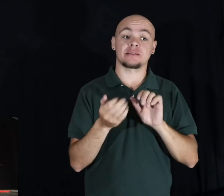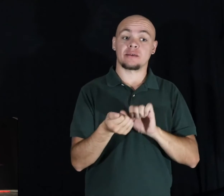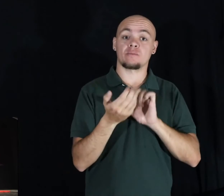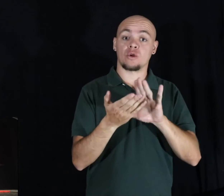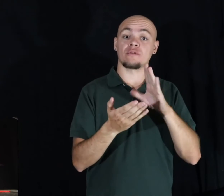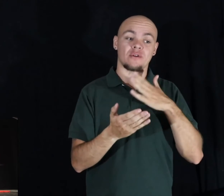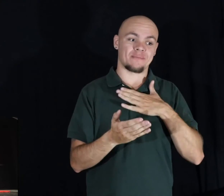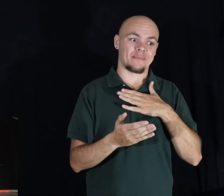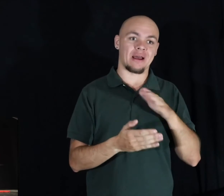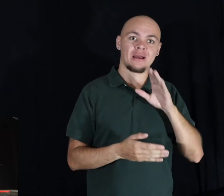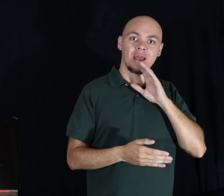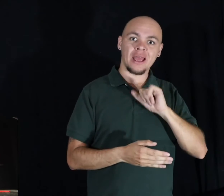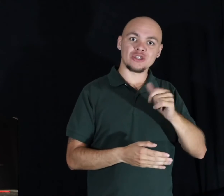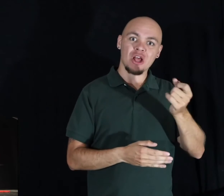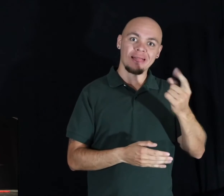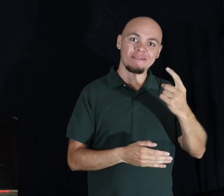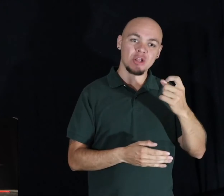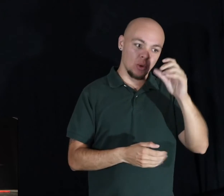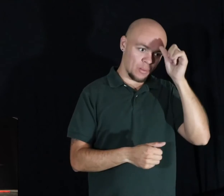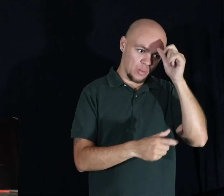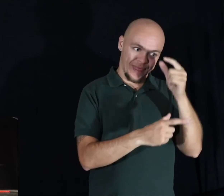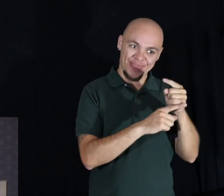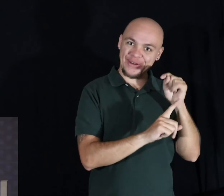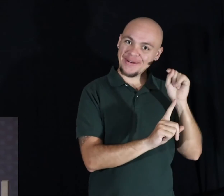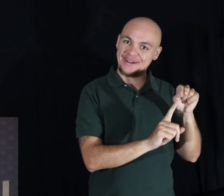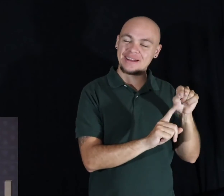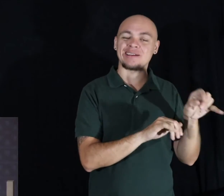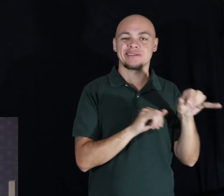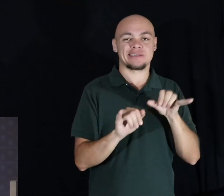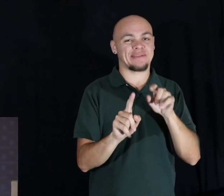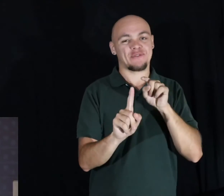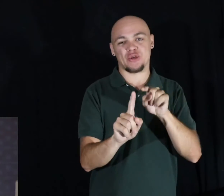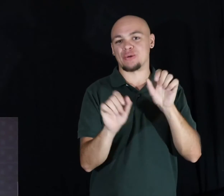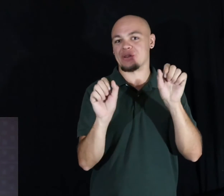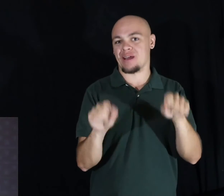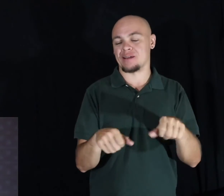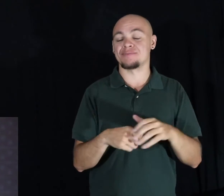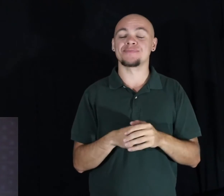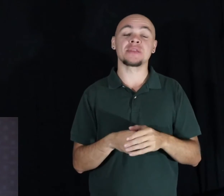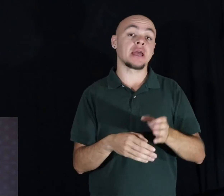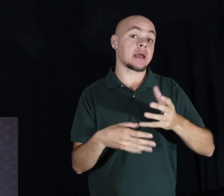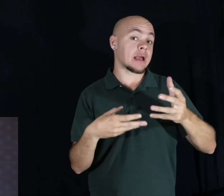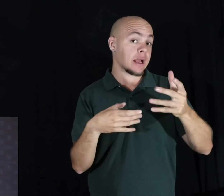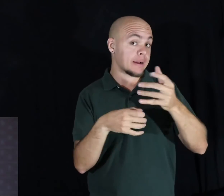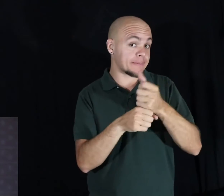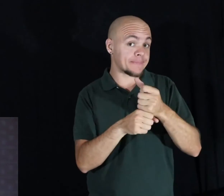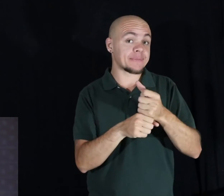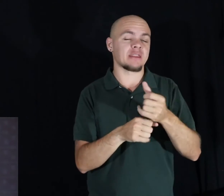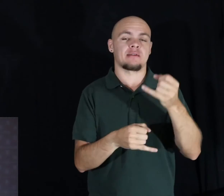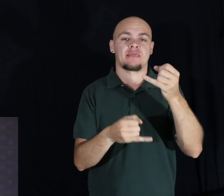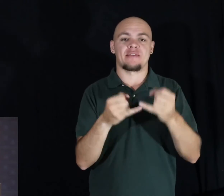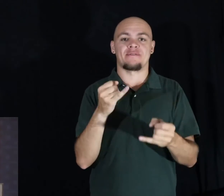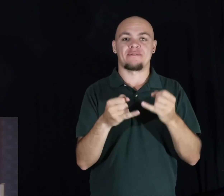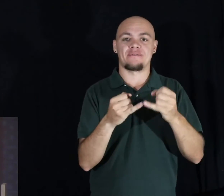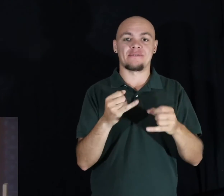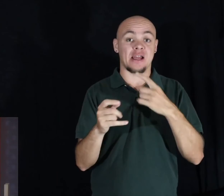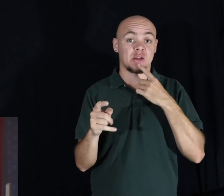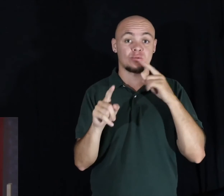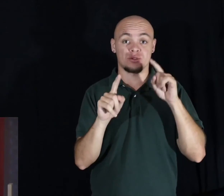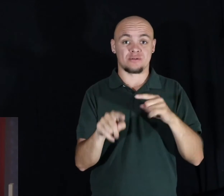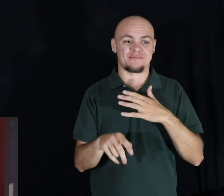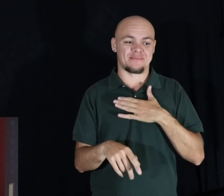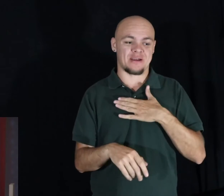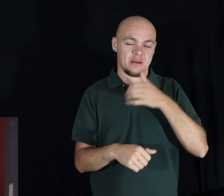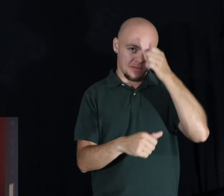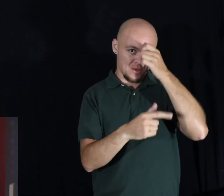for my little 11-year-old brother and it can certainly work for you too. Let me just finish off by sharing the final results of my